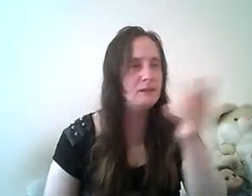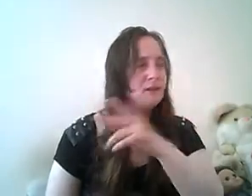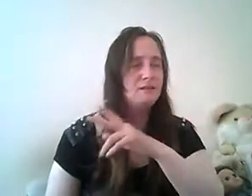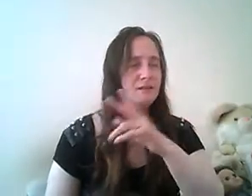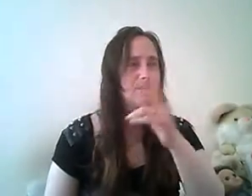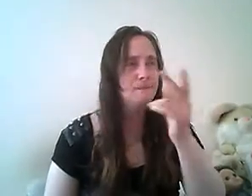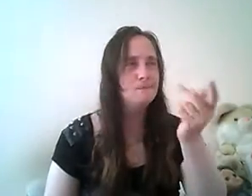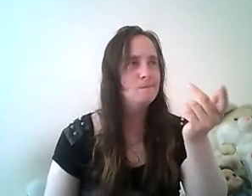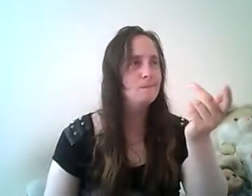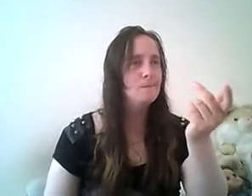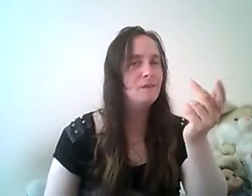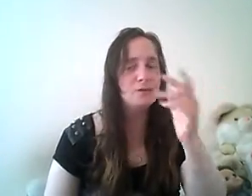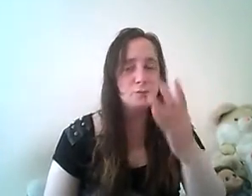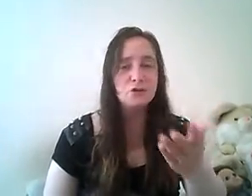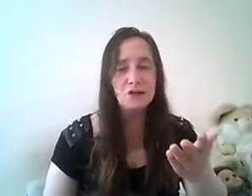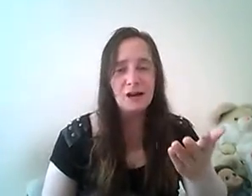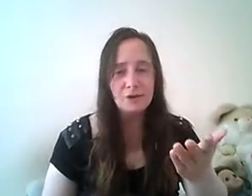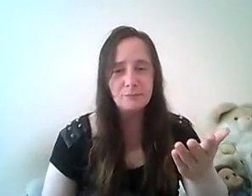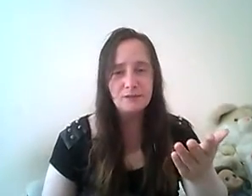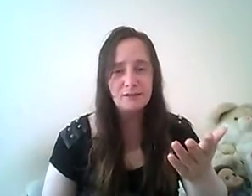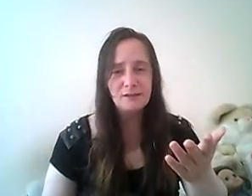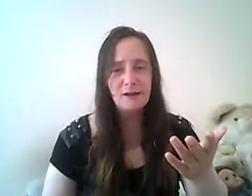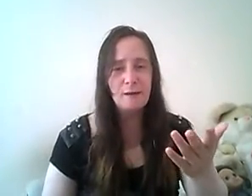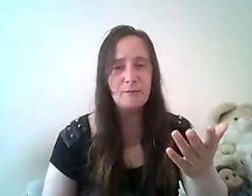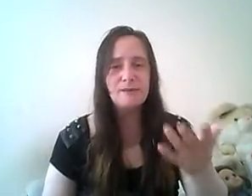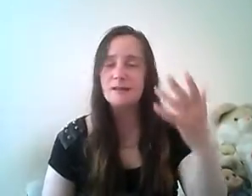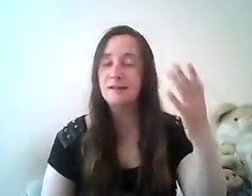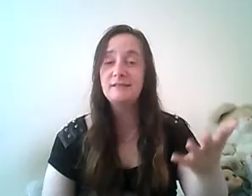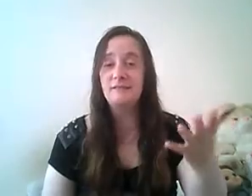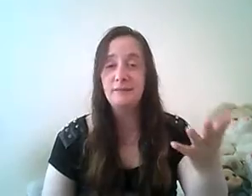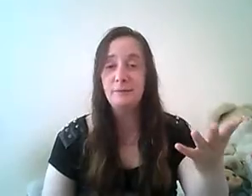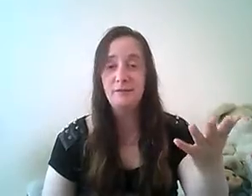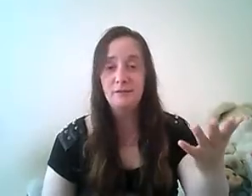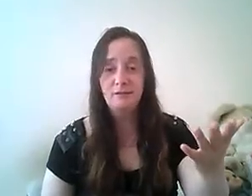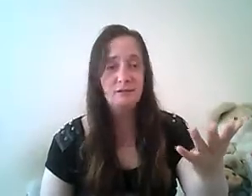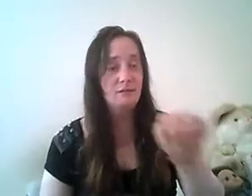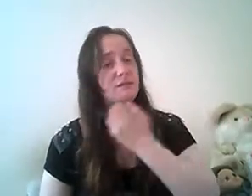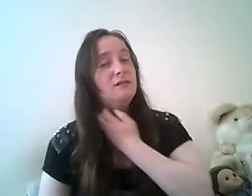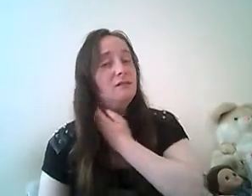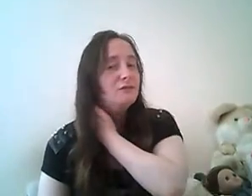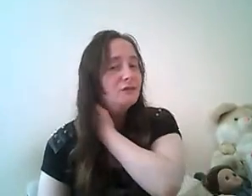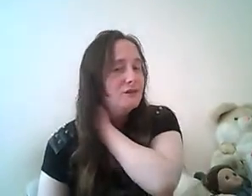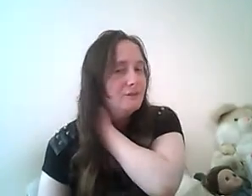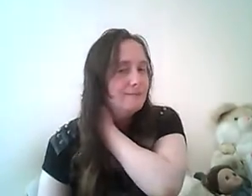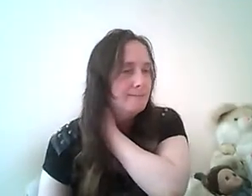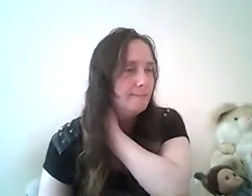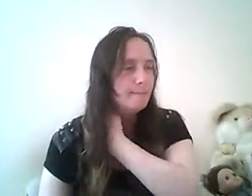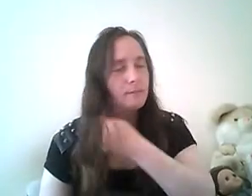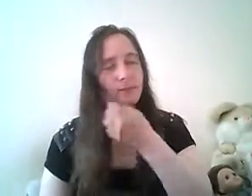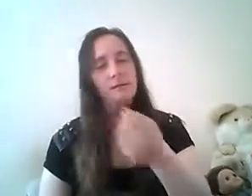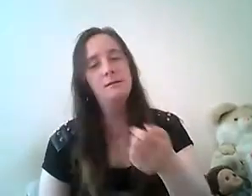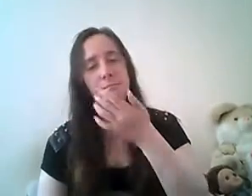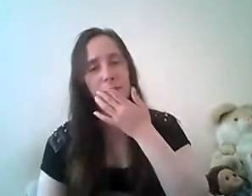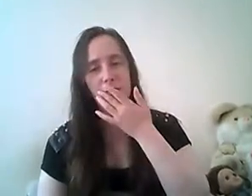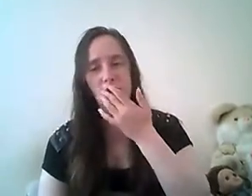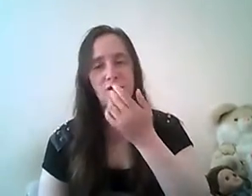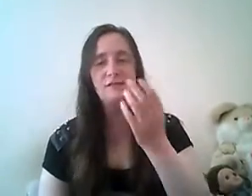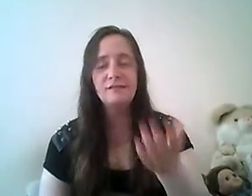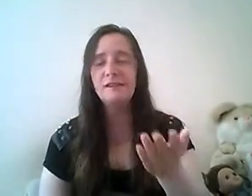not this was charmed obviously that's a demon or anything but this is like